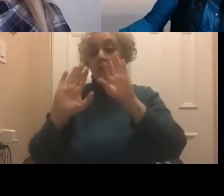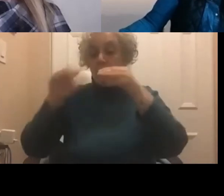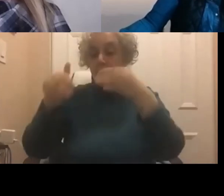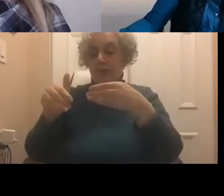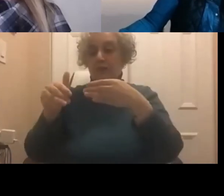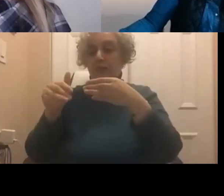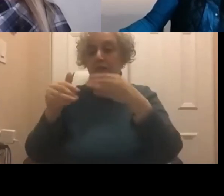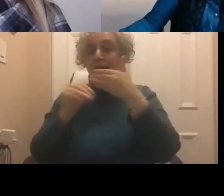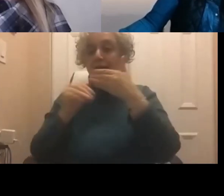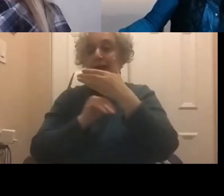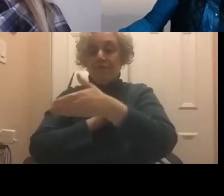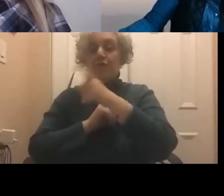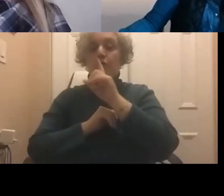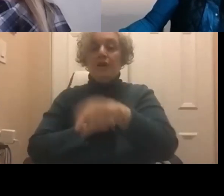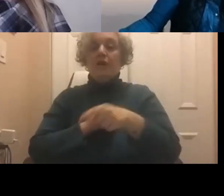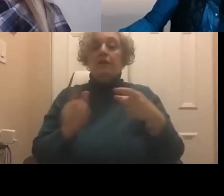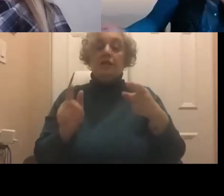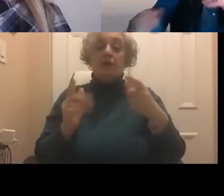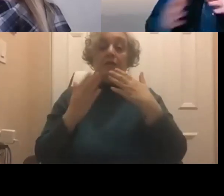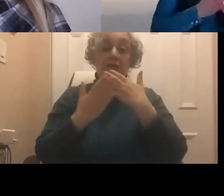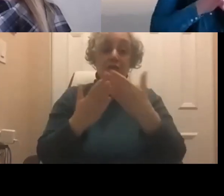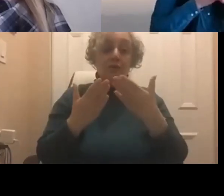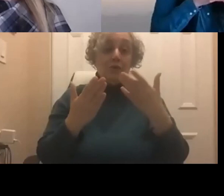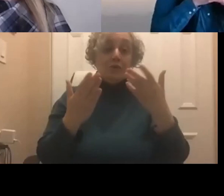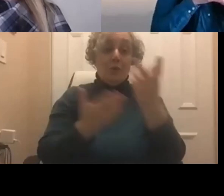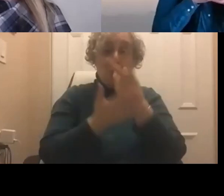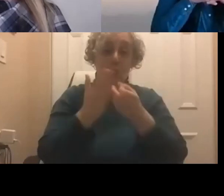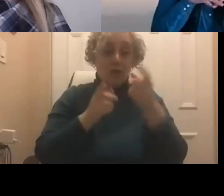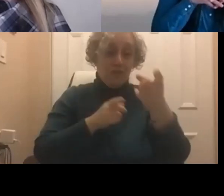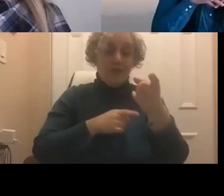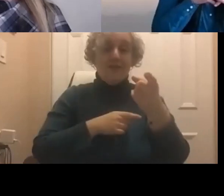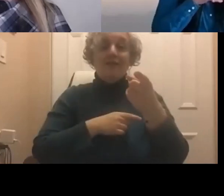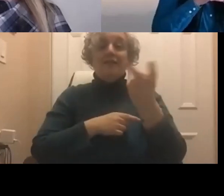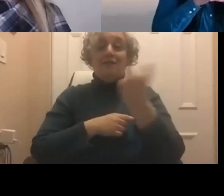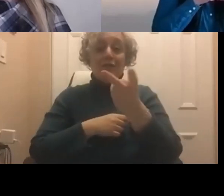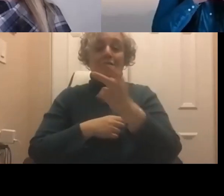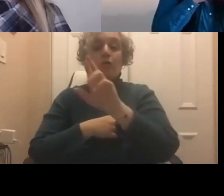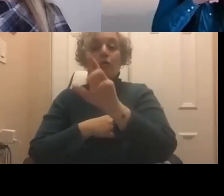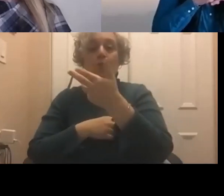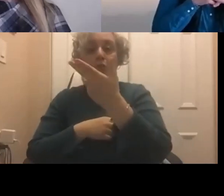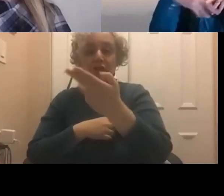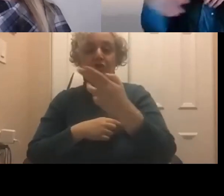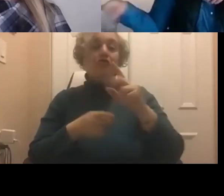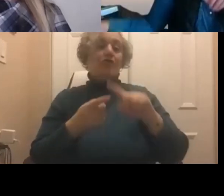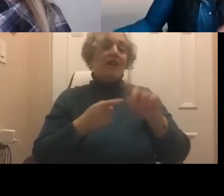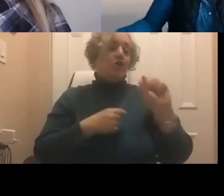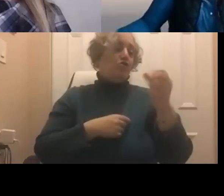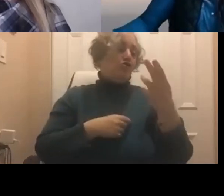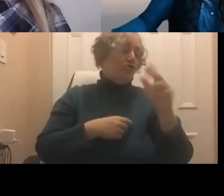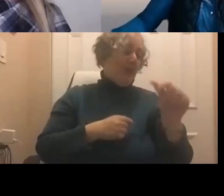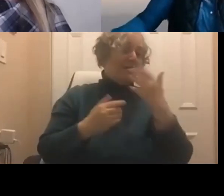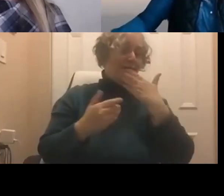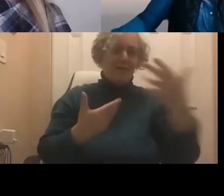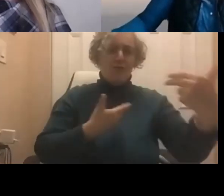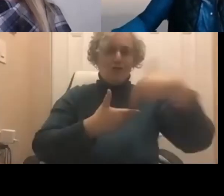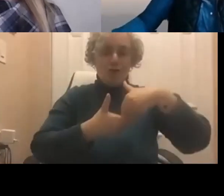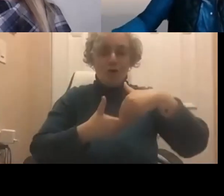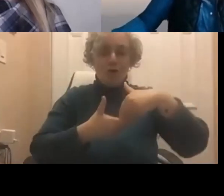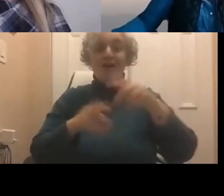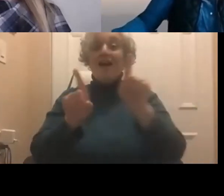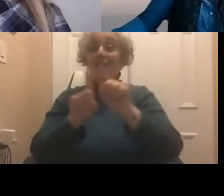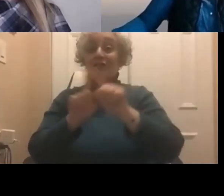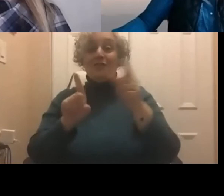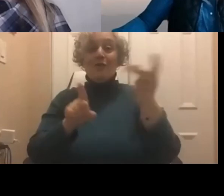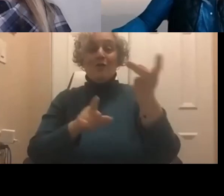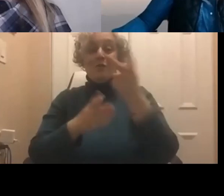after. But I want to say thank you Rich and thank you Shay for joining us today. Yuta, we're thrilled you're able to join the